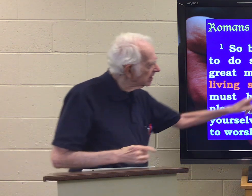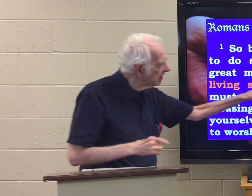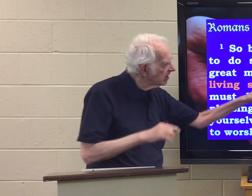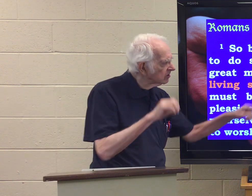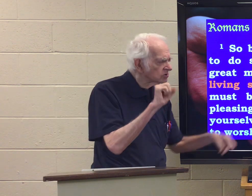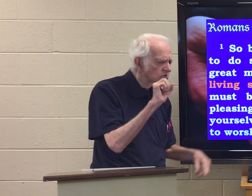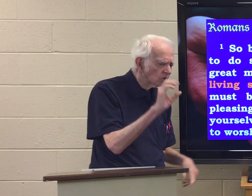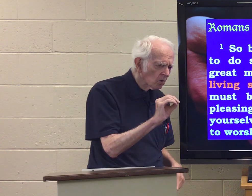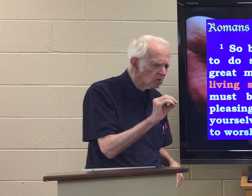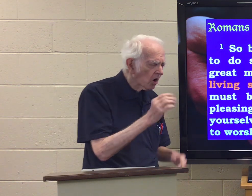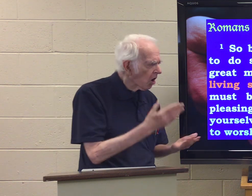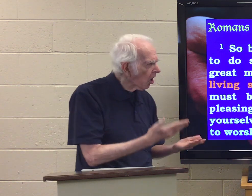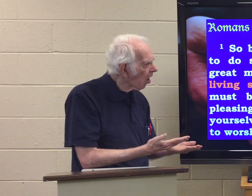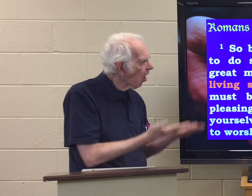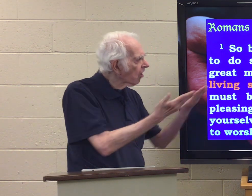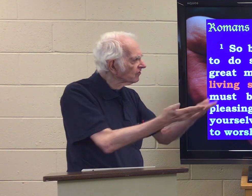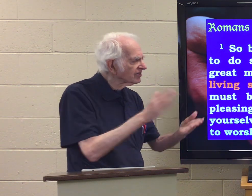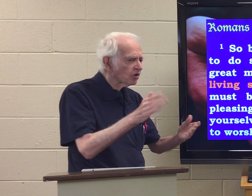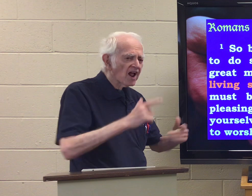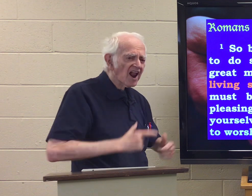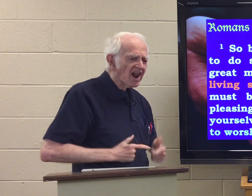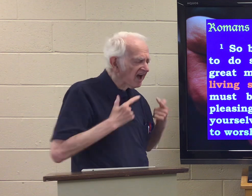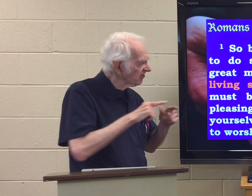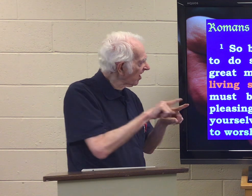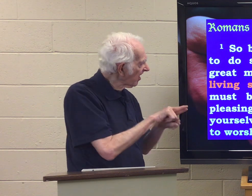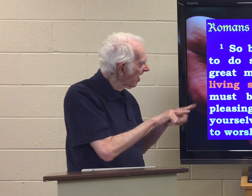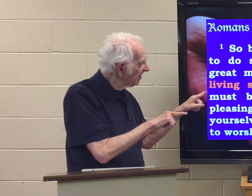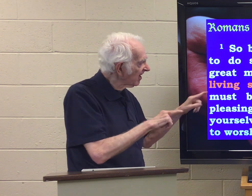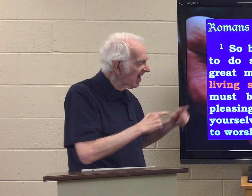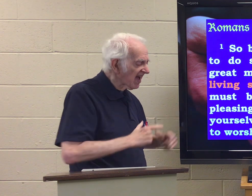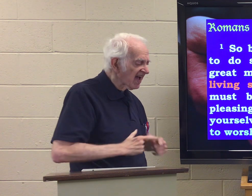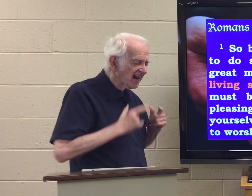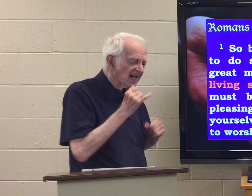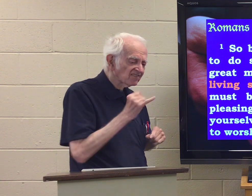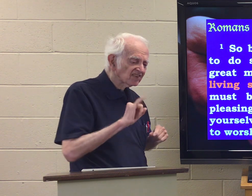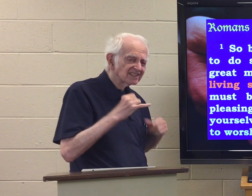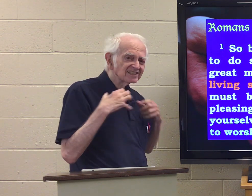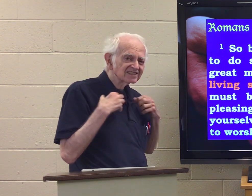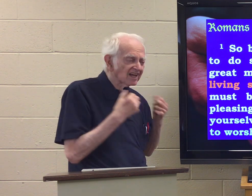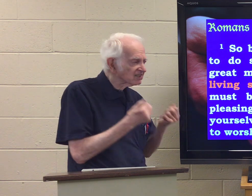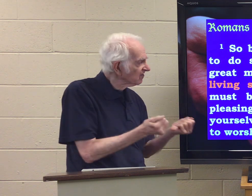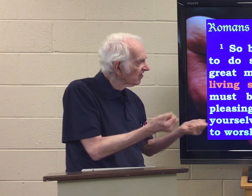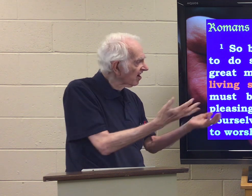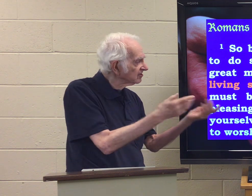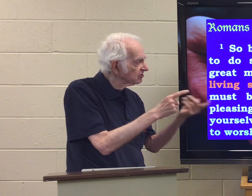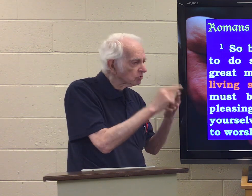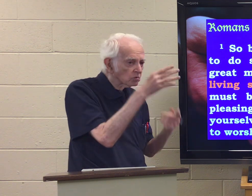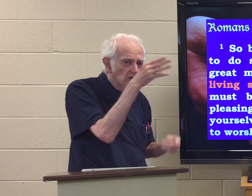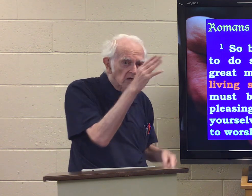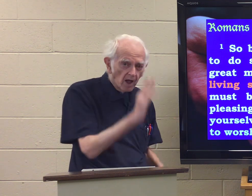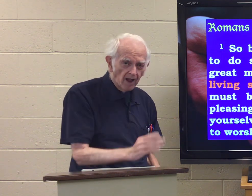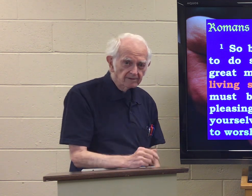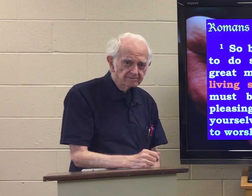So, offer your lives as a living sacrifice to God.